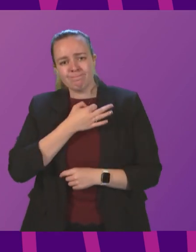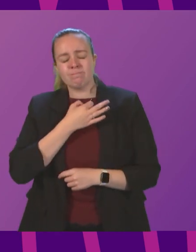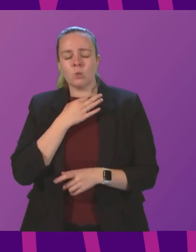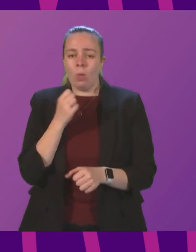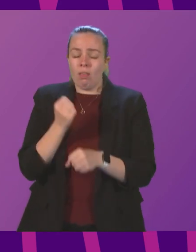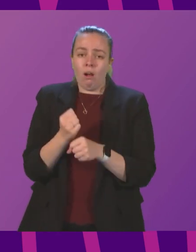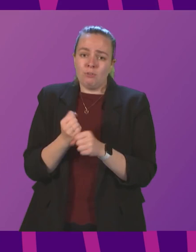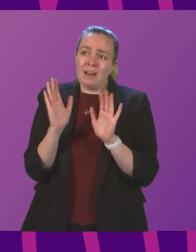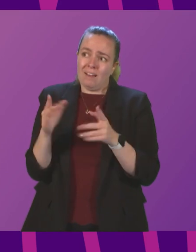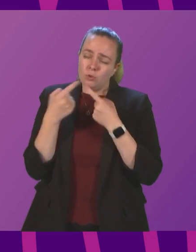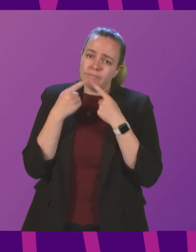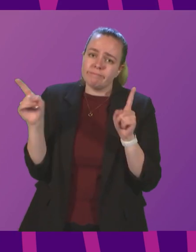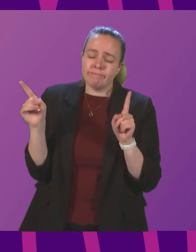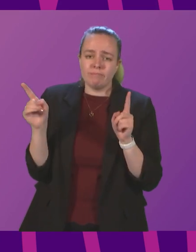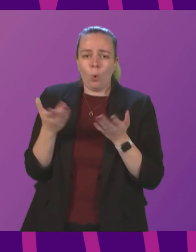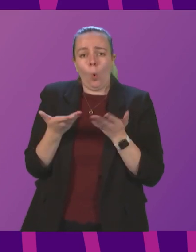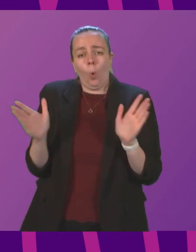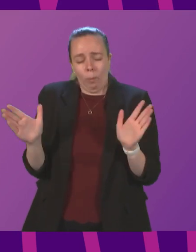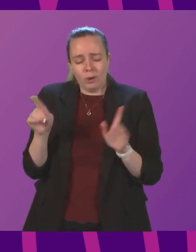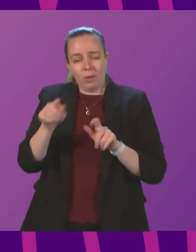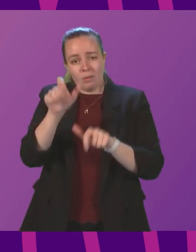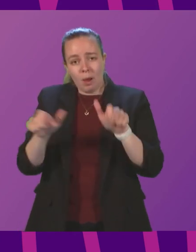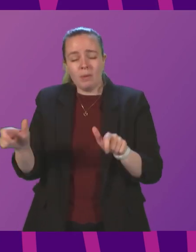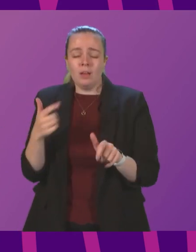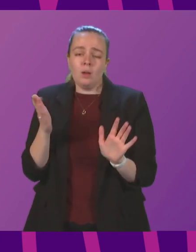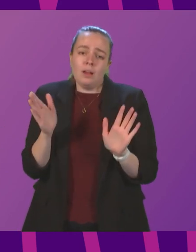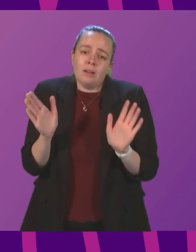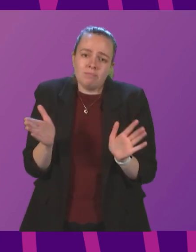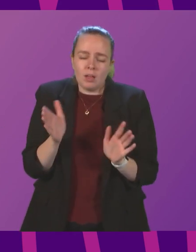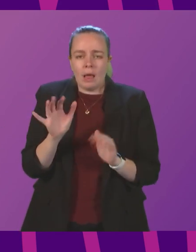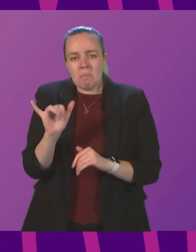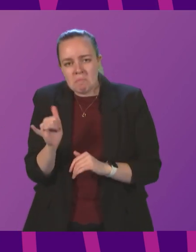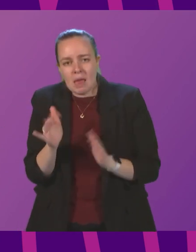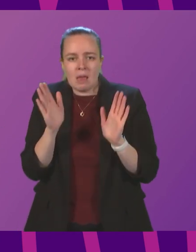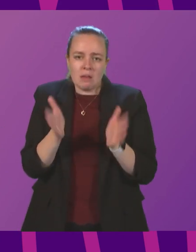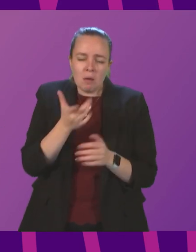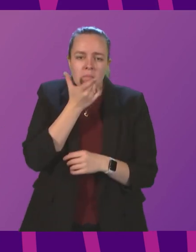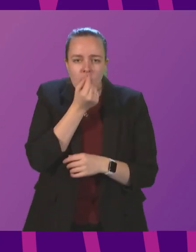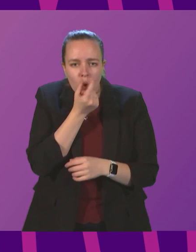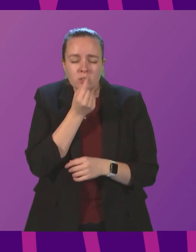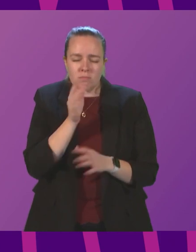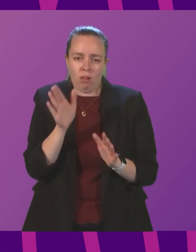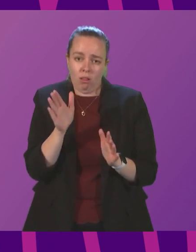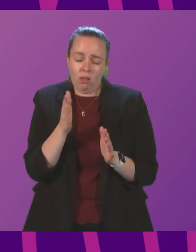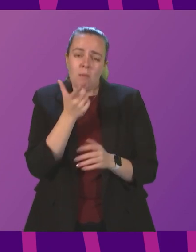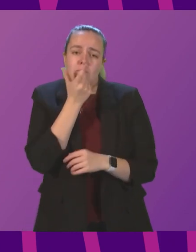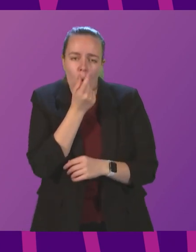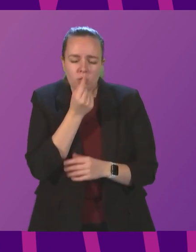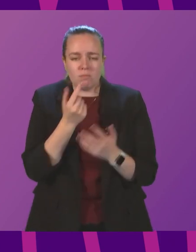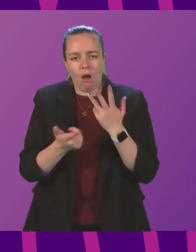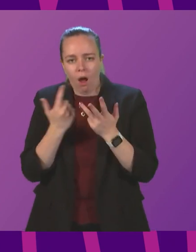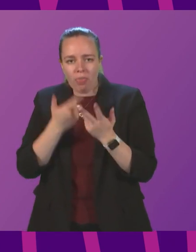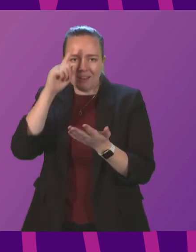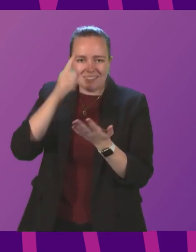to be open with the public about the fact that we may have to take other decisions. I stress the word, may have to take other